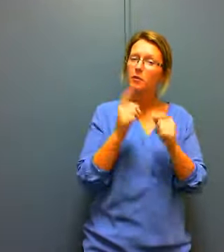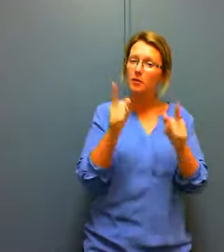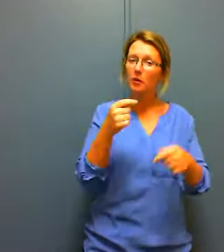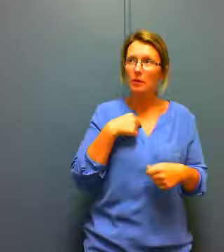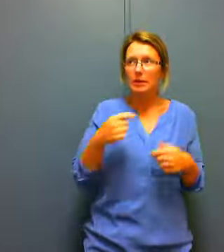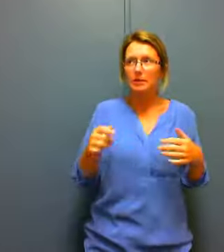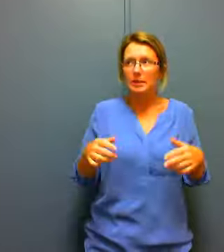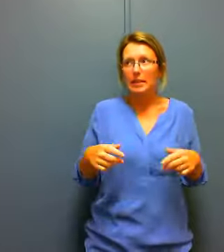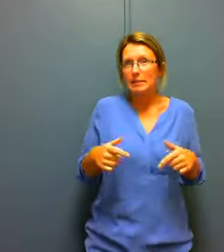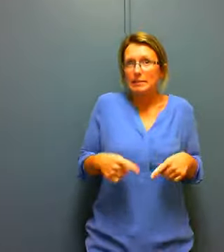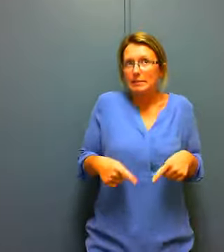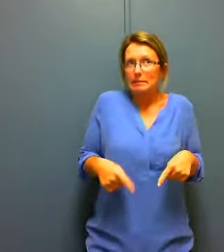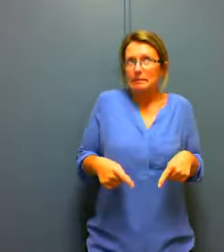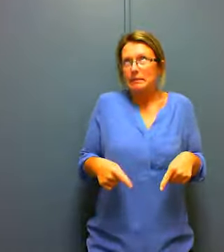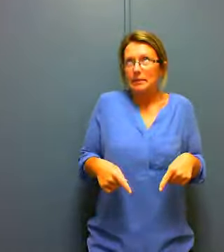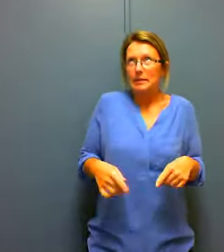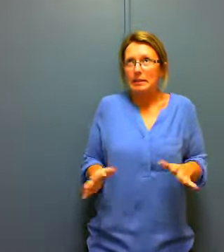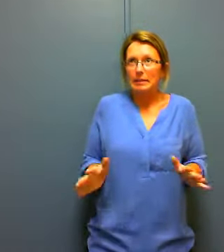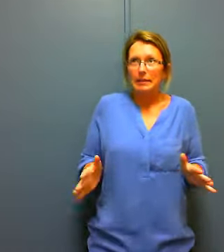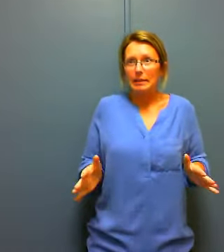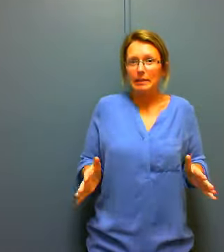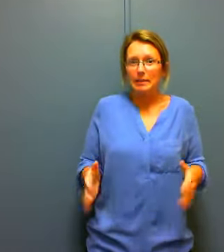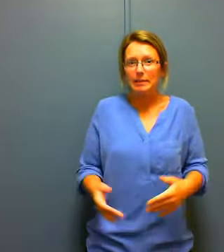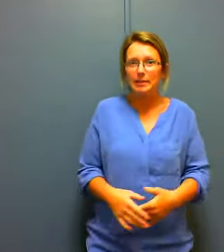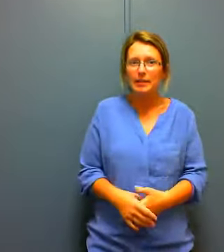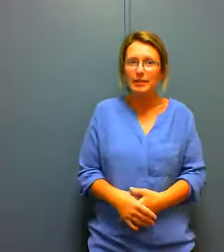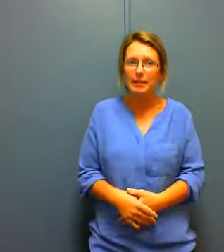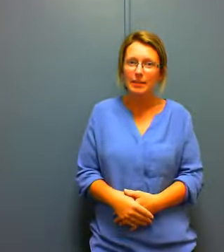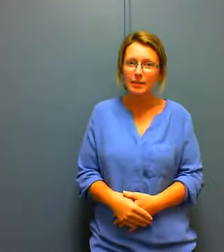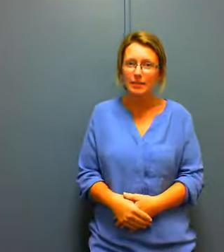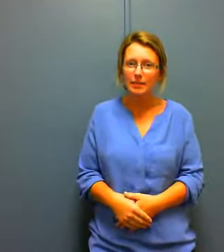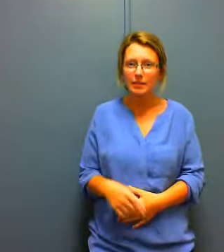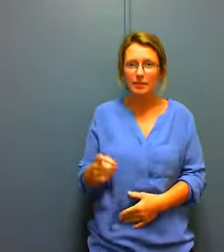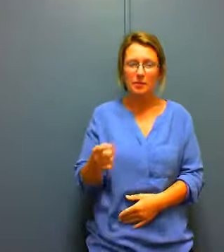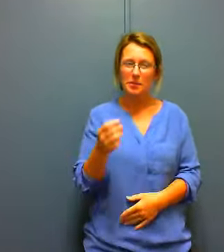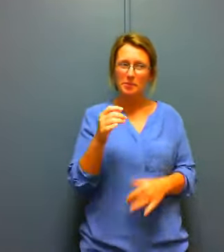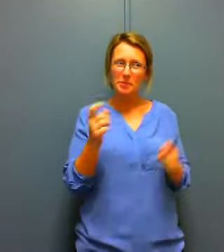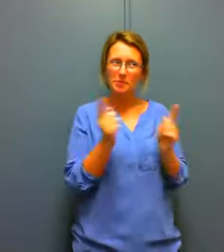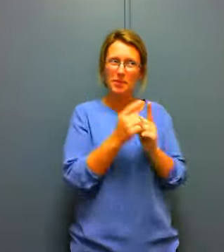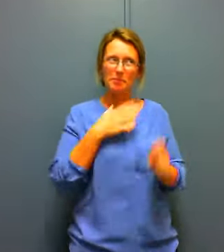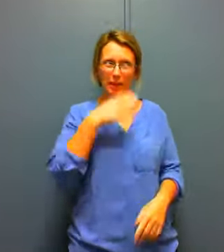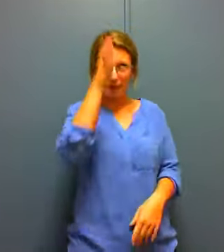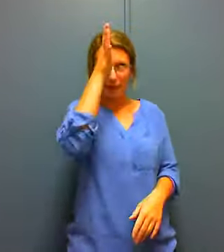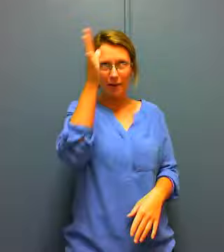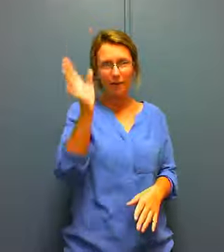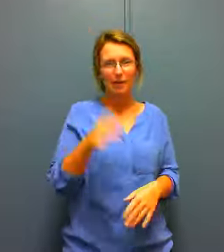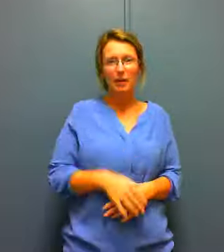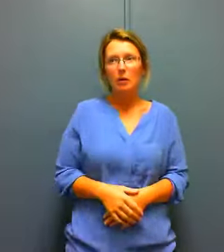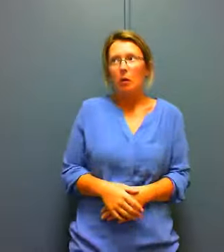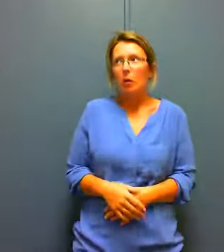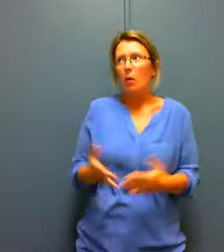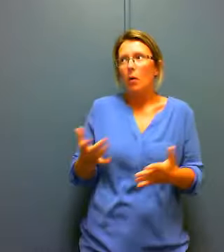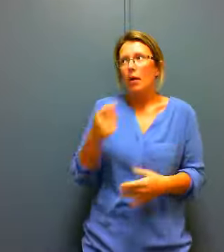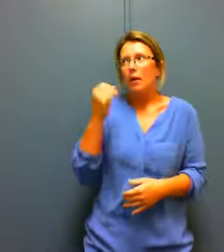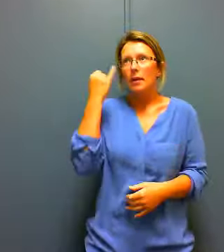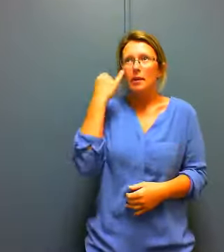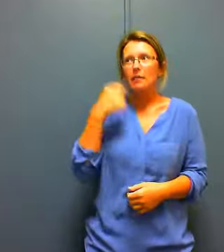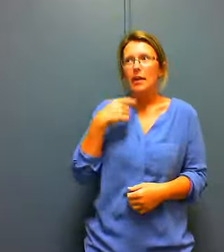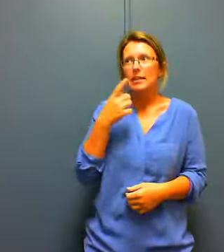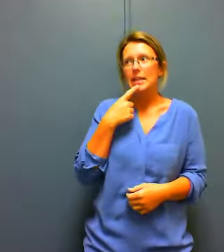like to meet my dad yeah like uh what if I say something offensive or rude like accidentally will you just